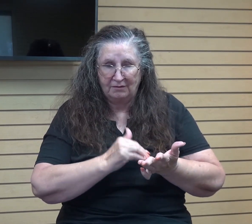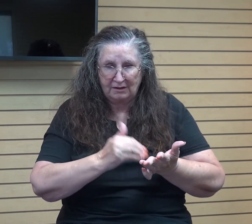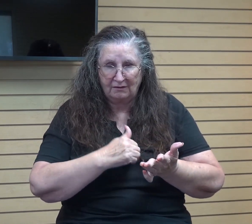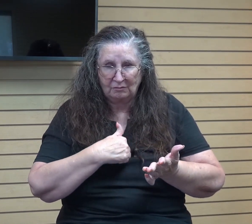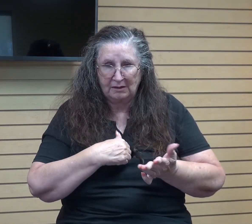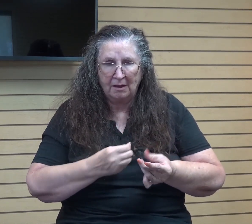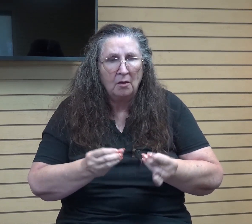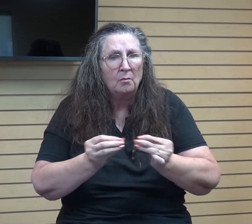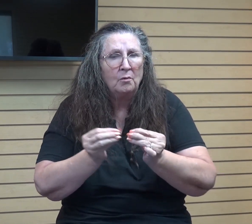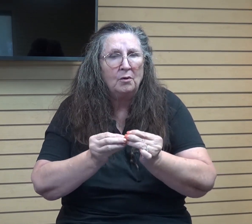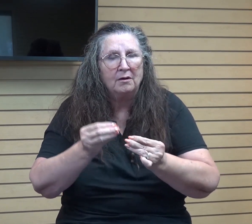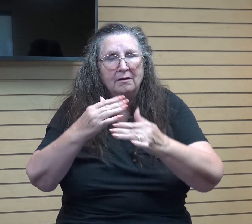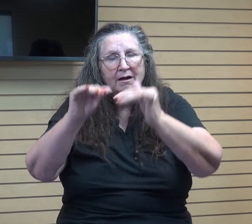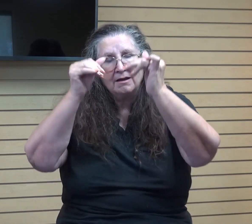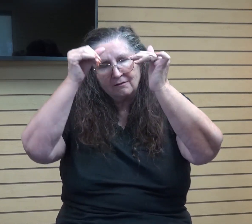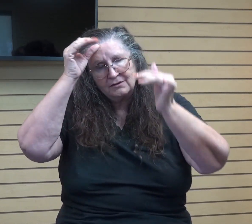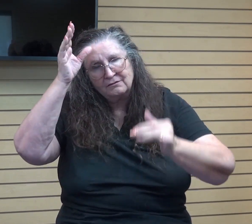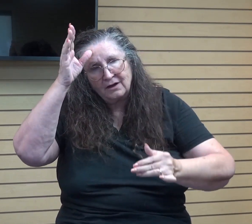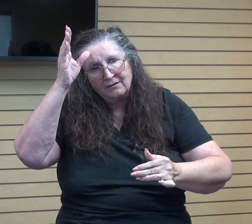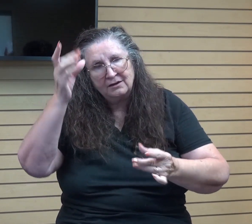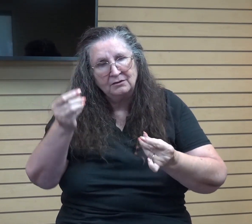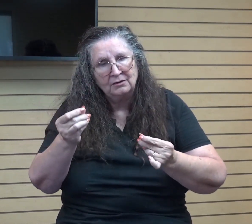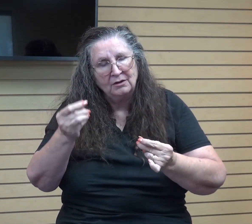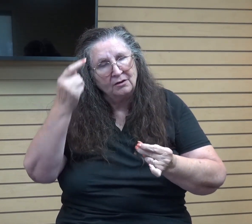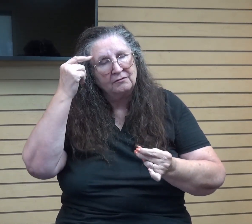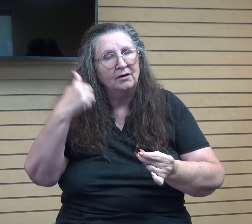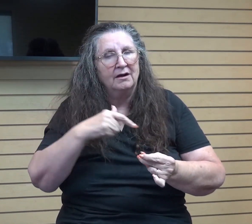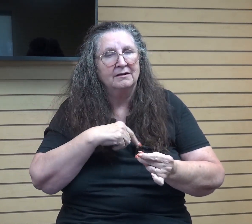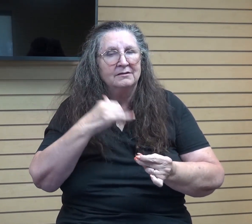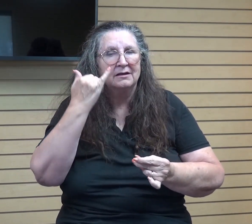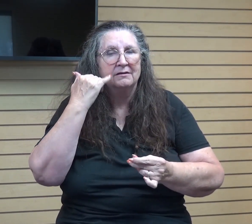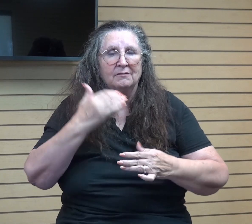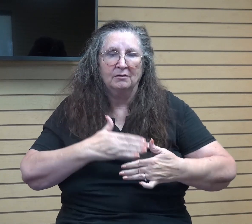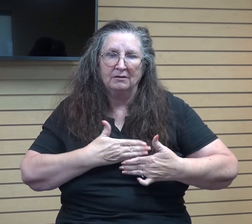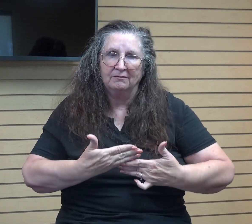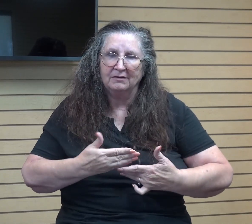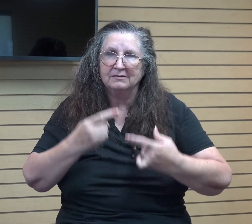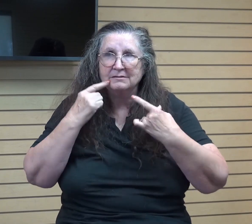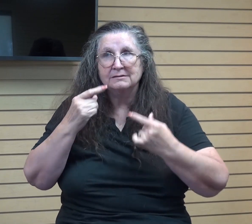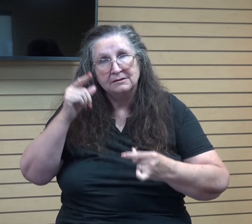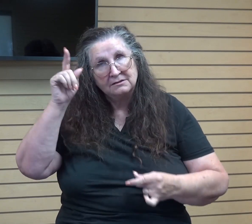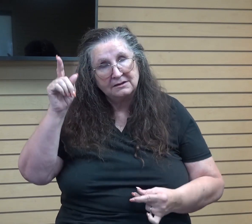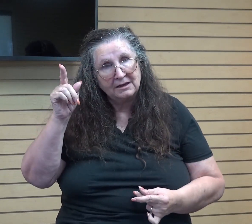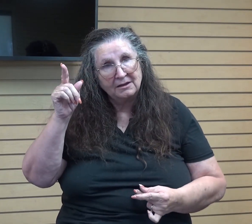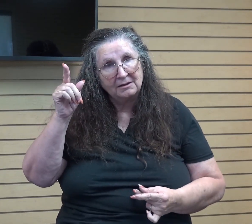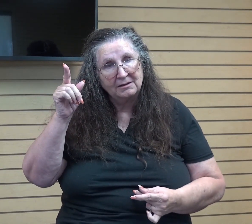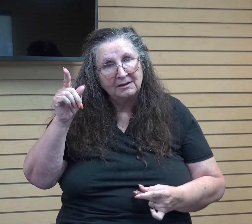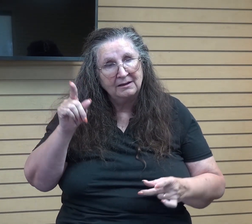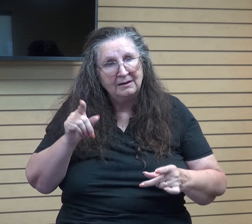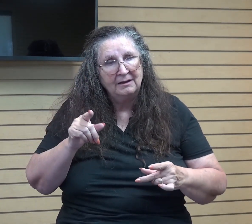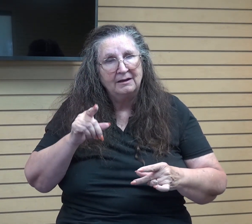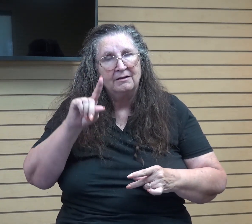more would our heavenly father do so for us if we confess our sins to him? And just as 1 John 2, 1 says.